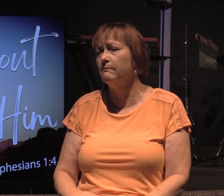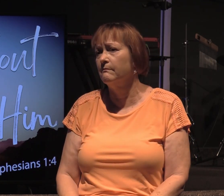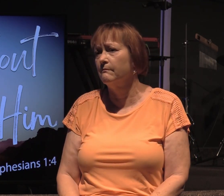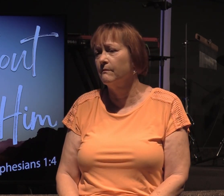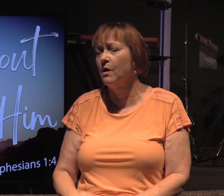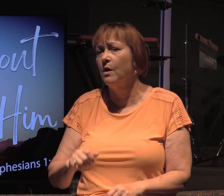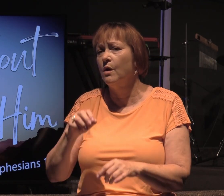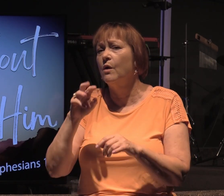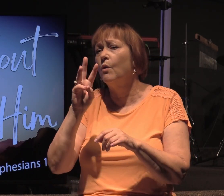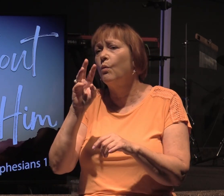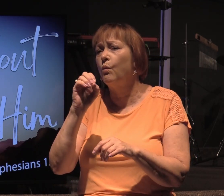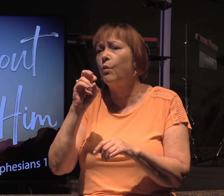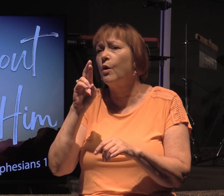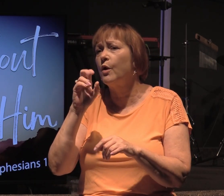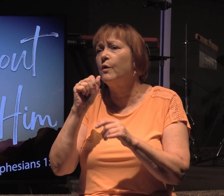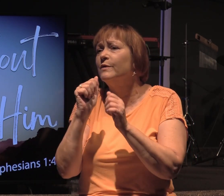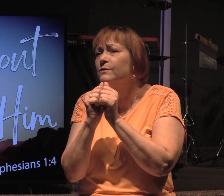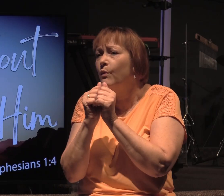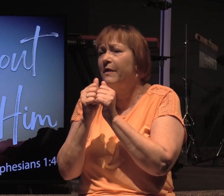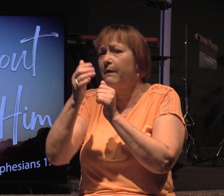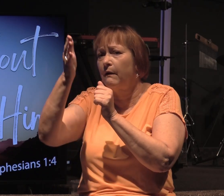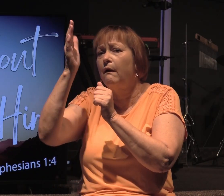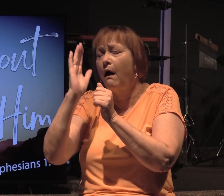And the word was with God